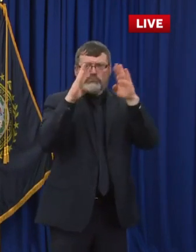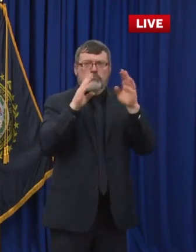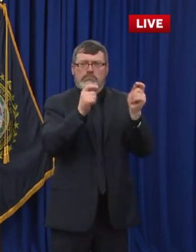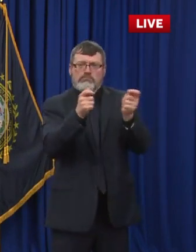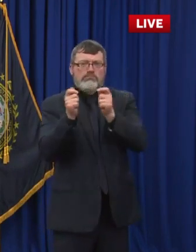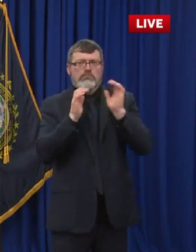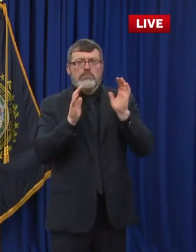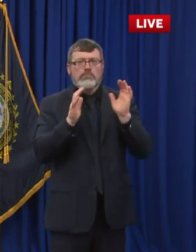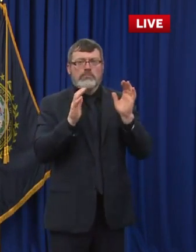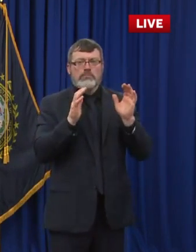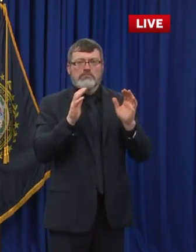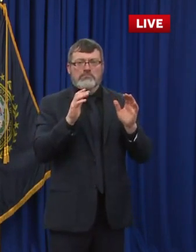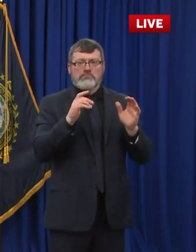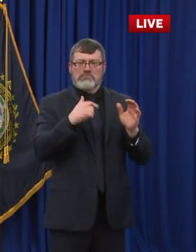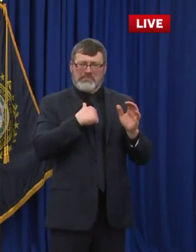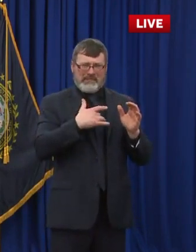forward.